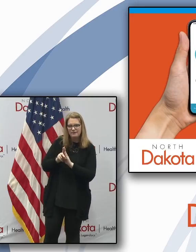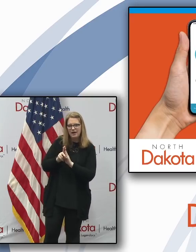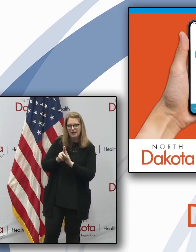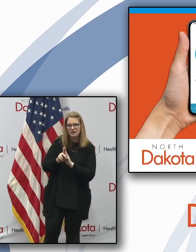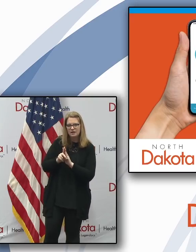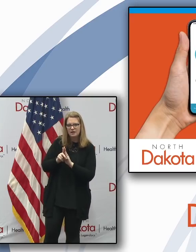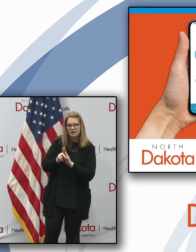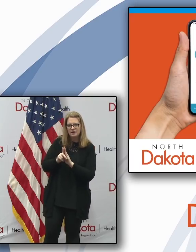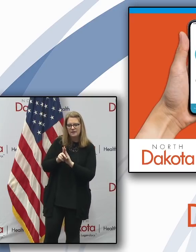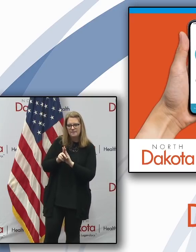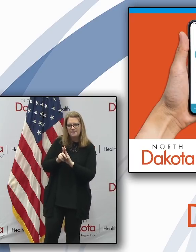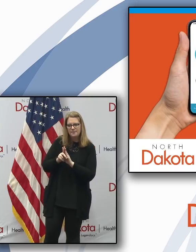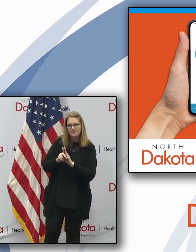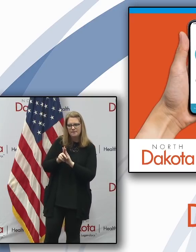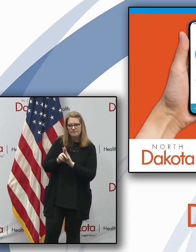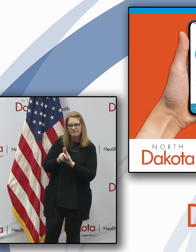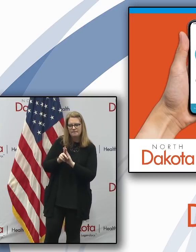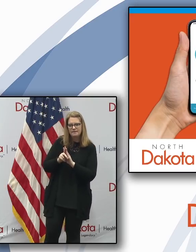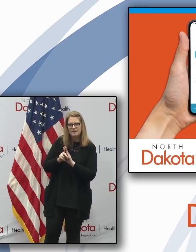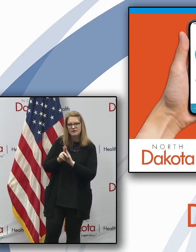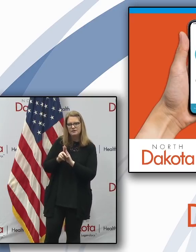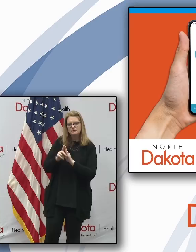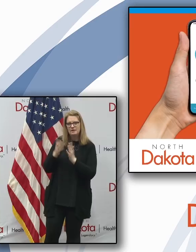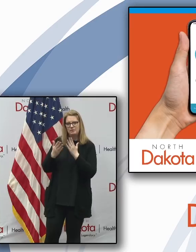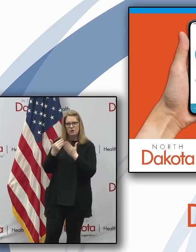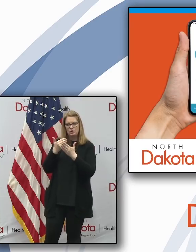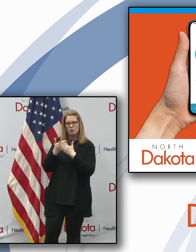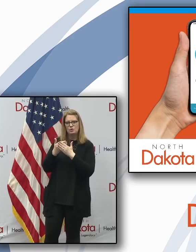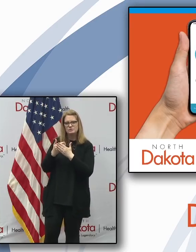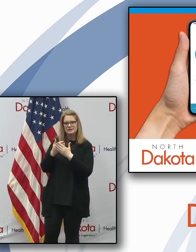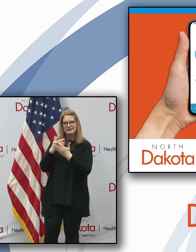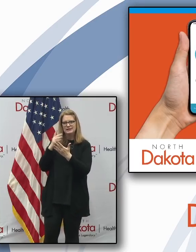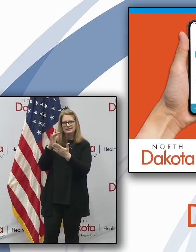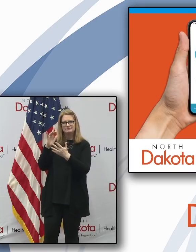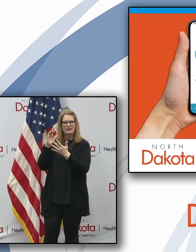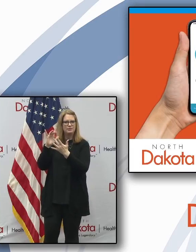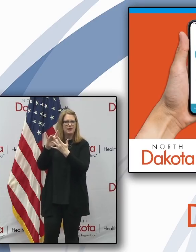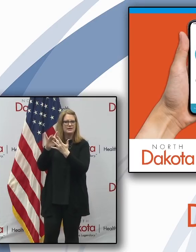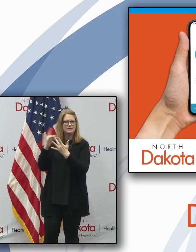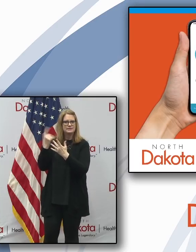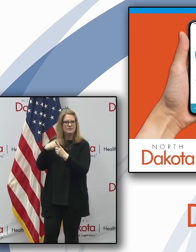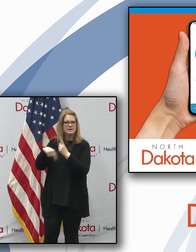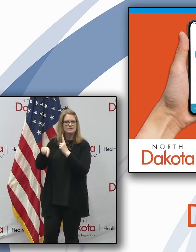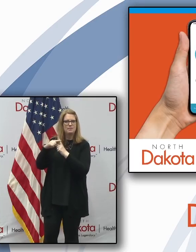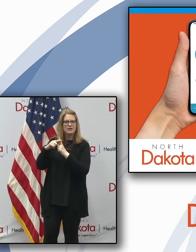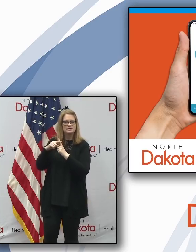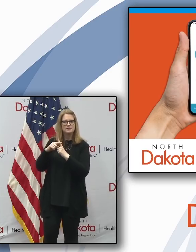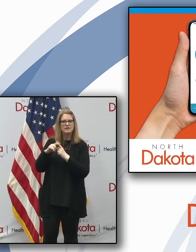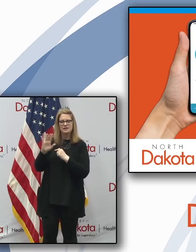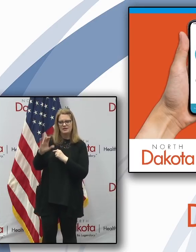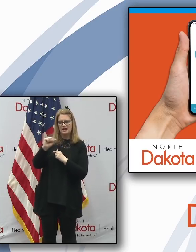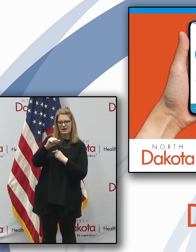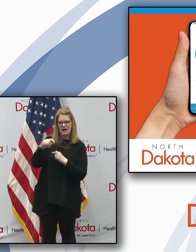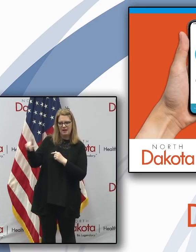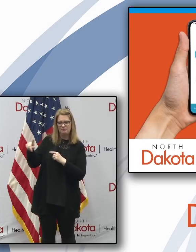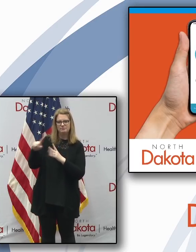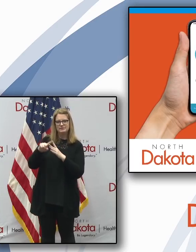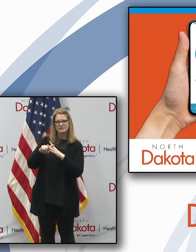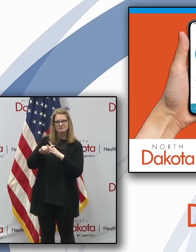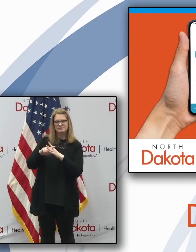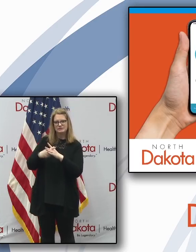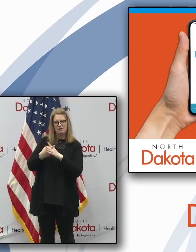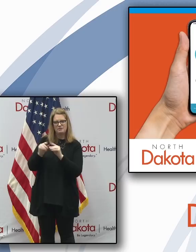you're associated or close contact with someone who's positive. That app is scheduled to be out